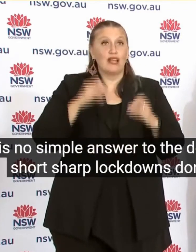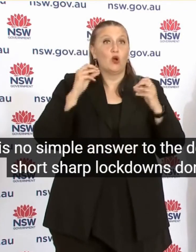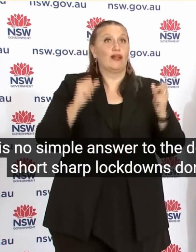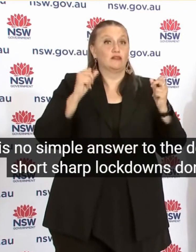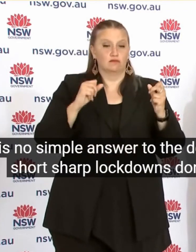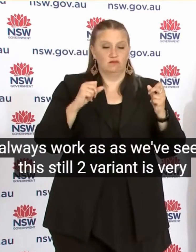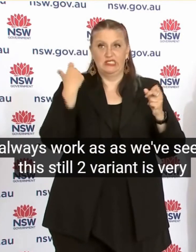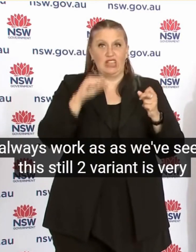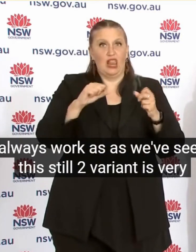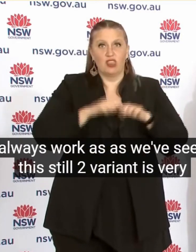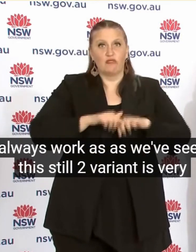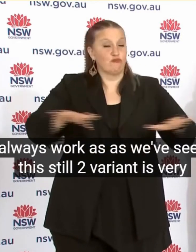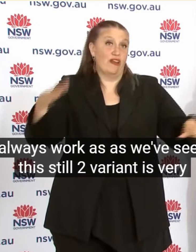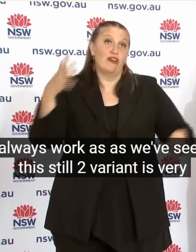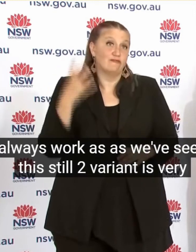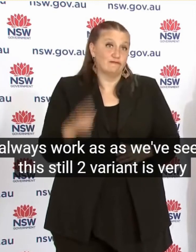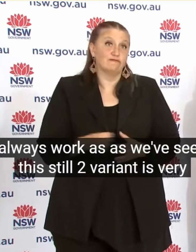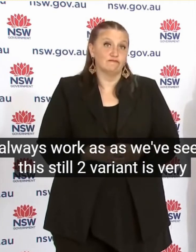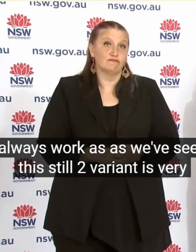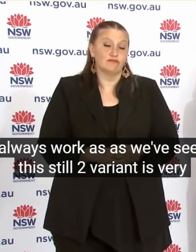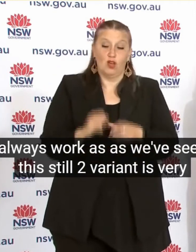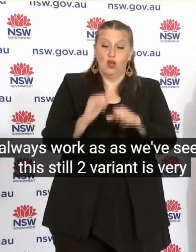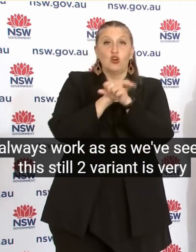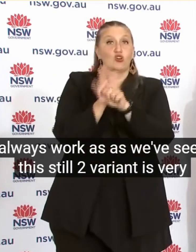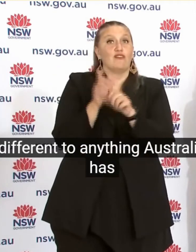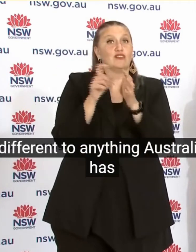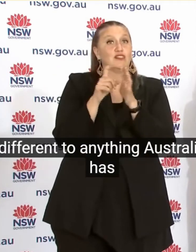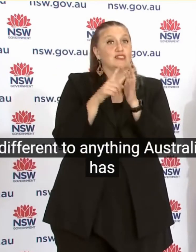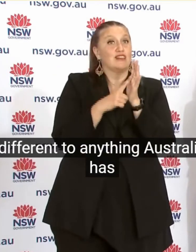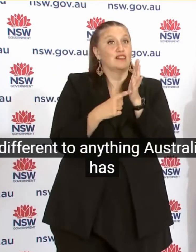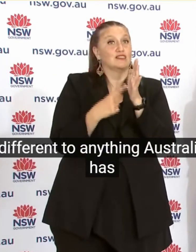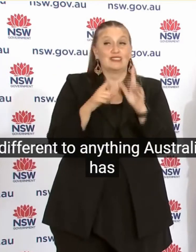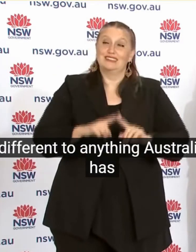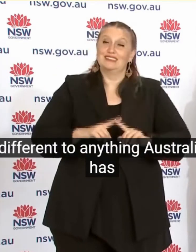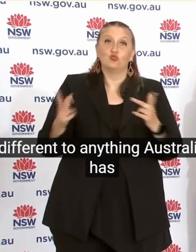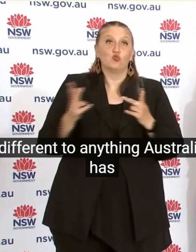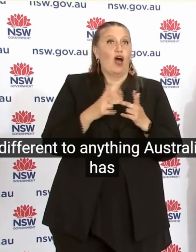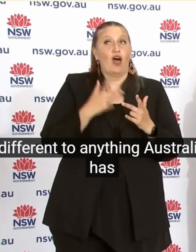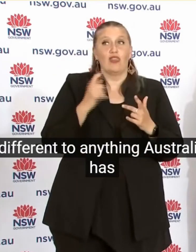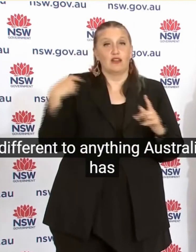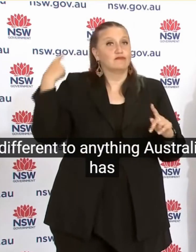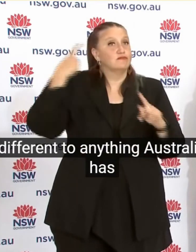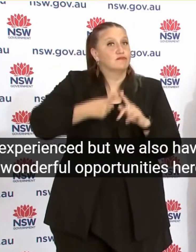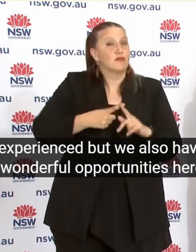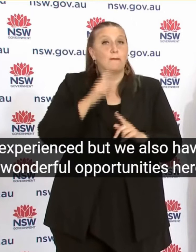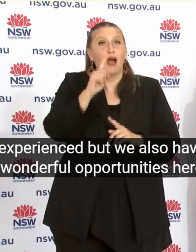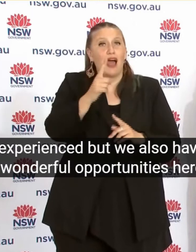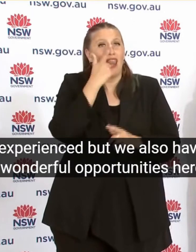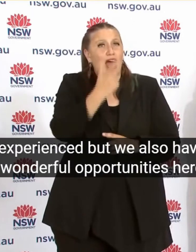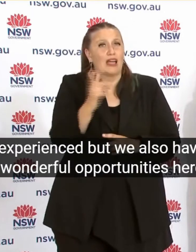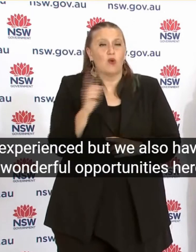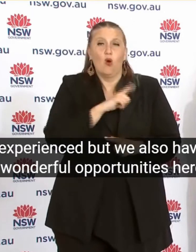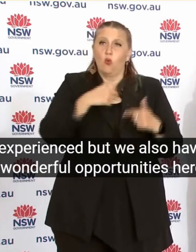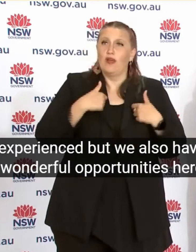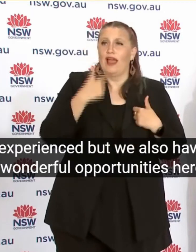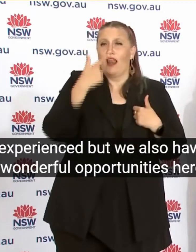As We've Seen This Delta Variant Is Very Different To Anything Australia Has Experienced But We Also Have Wonderful Opportunities Here Unlike